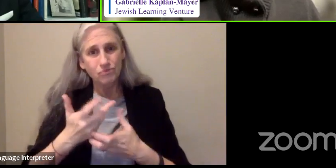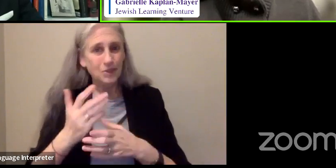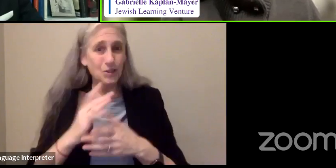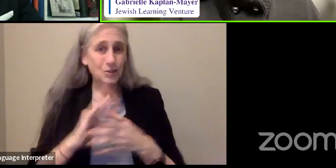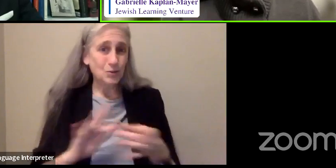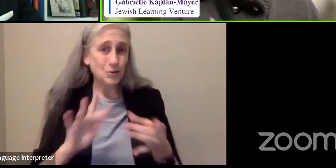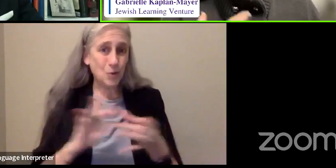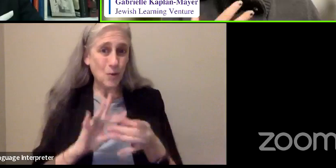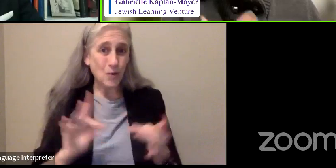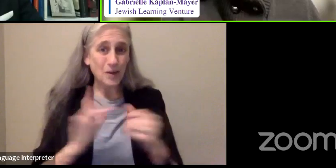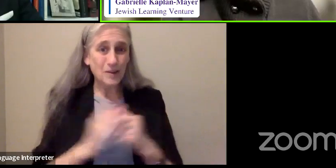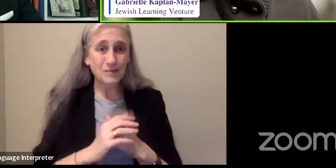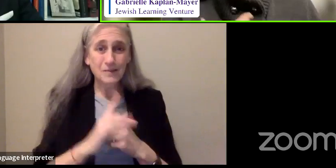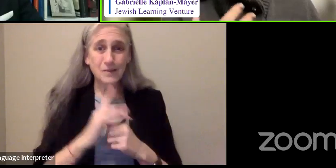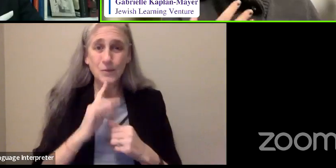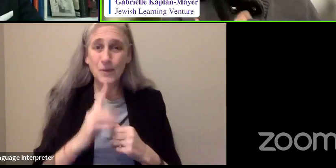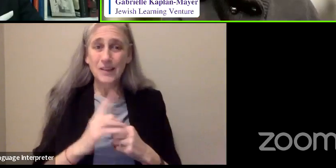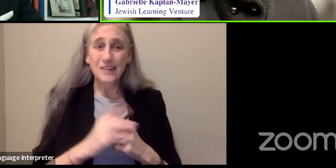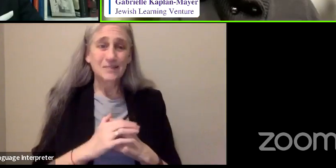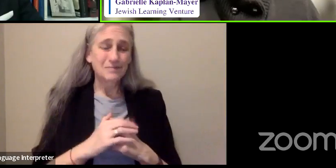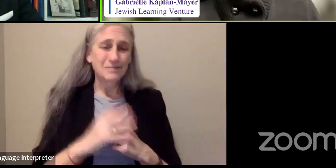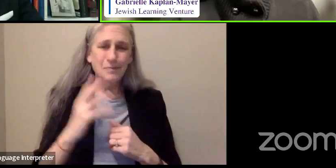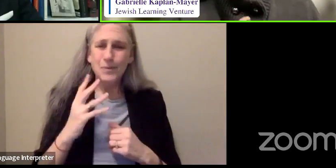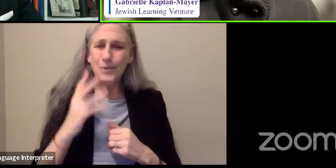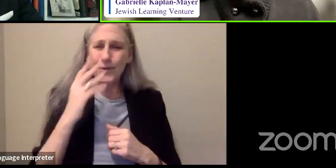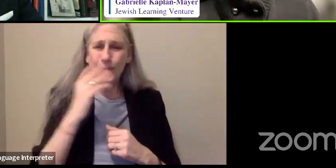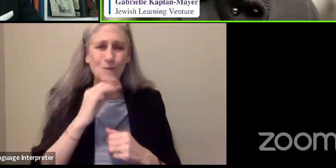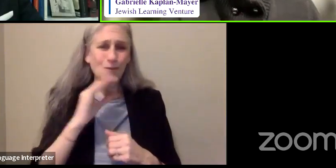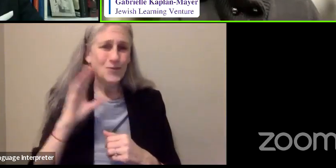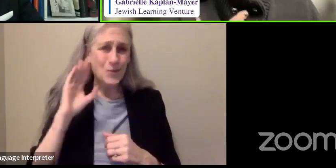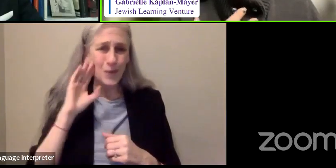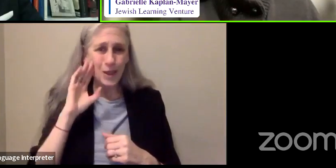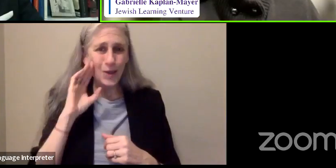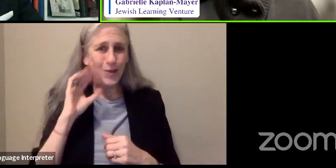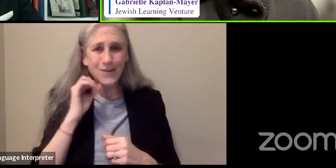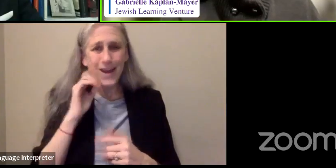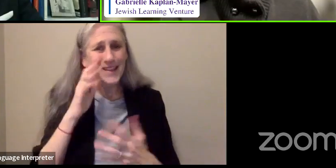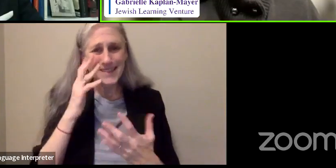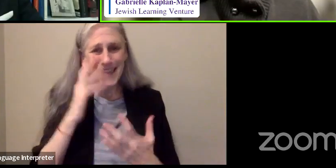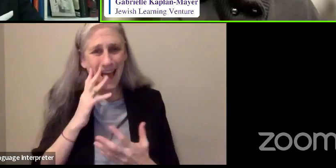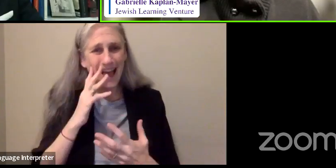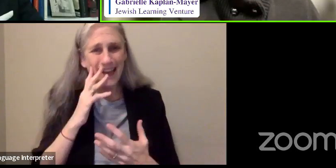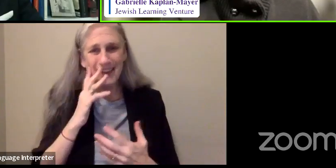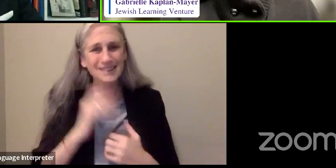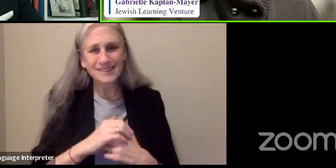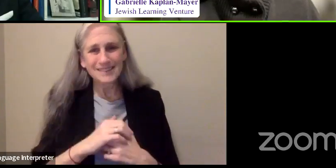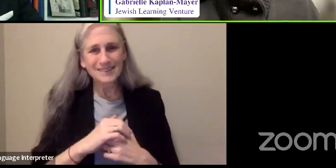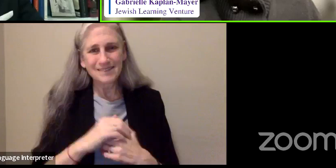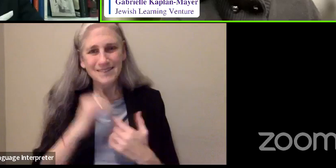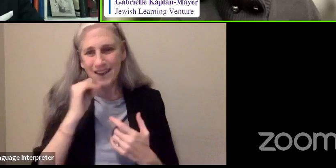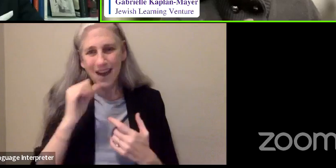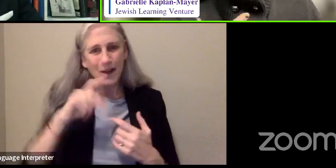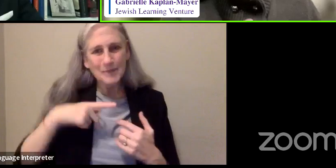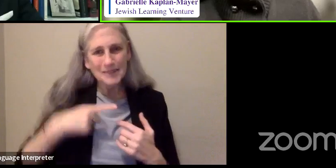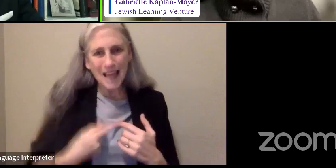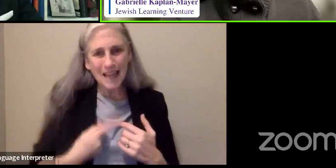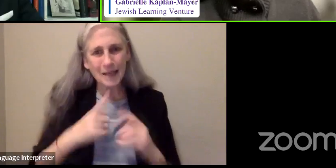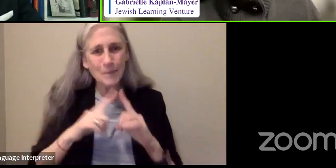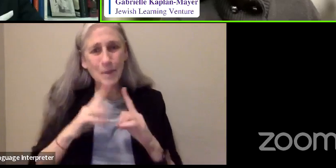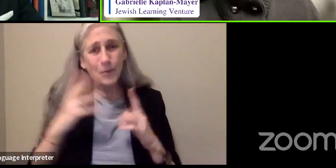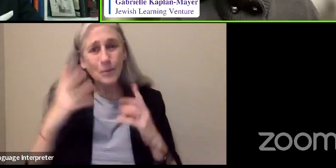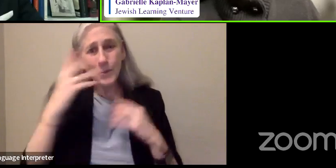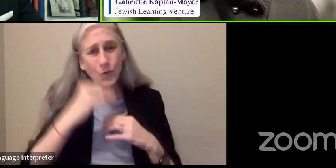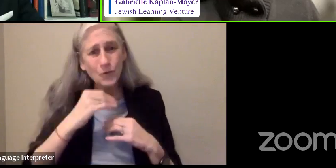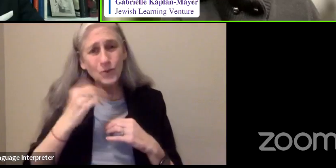was beautiful to hear, not dour, but just beautiful to understand what you went